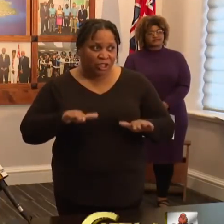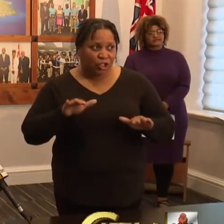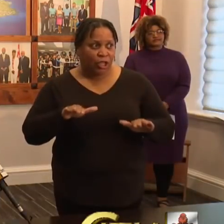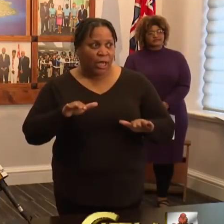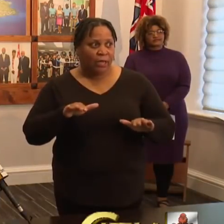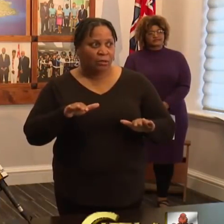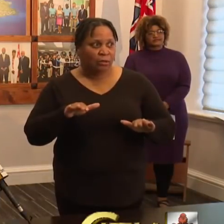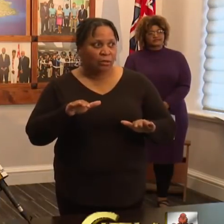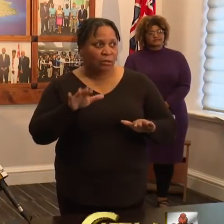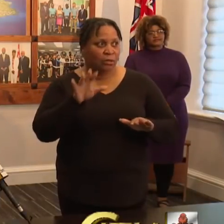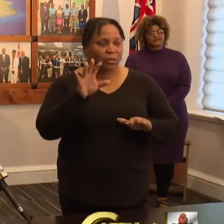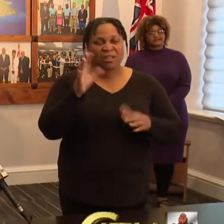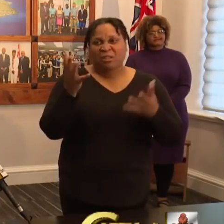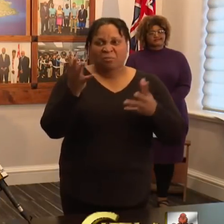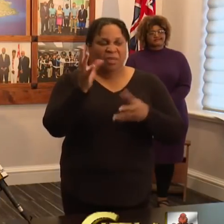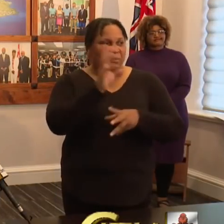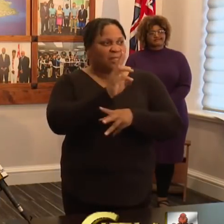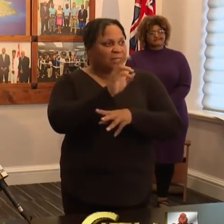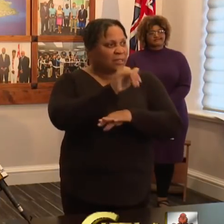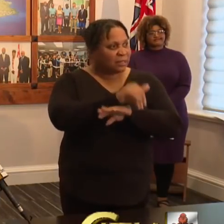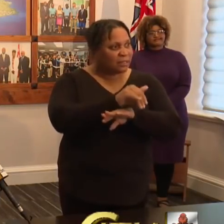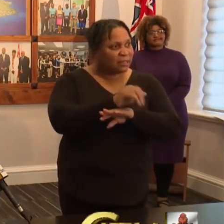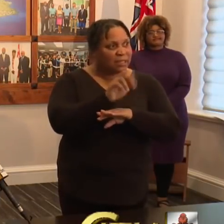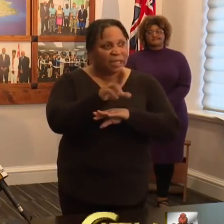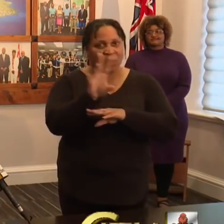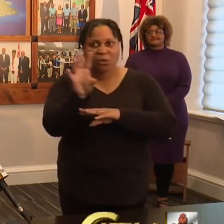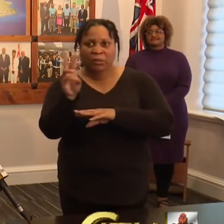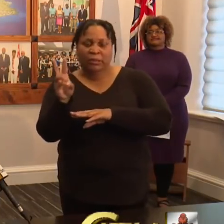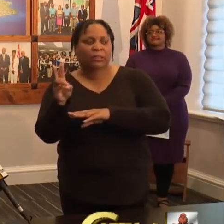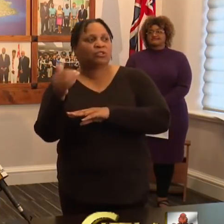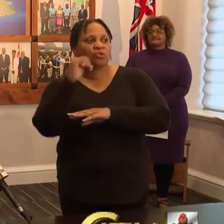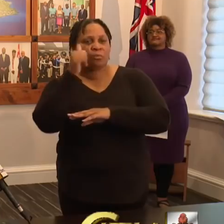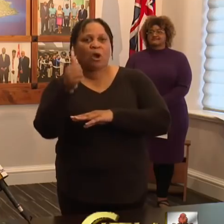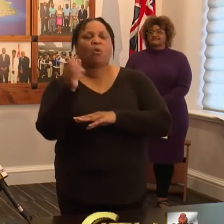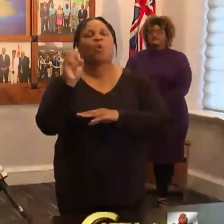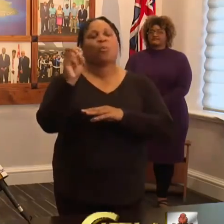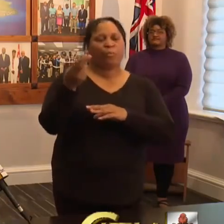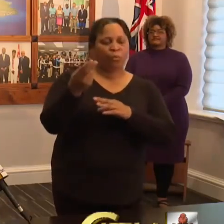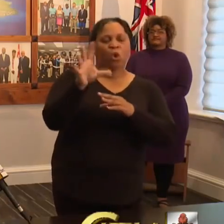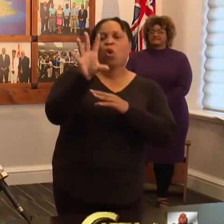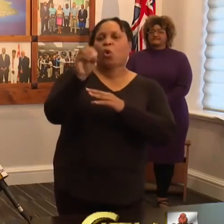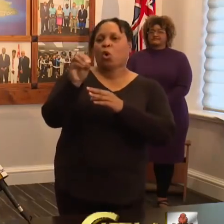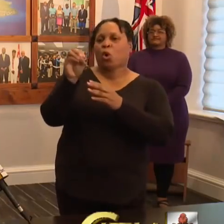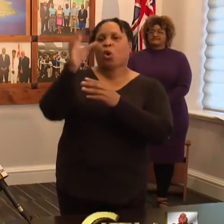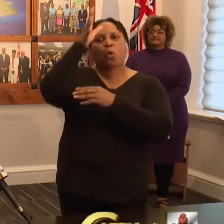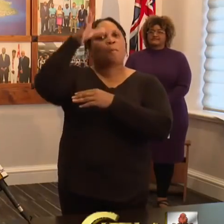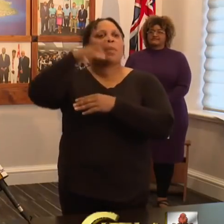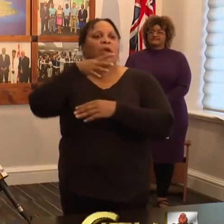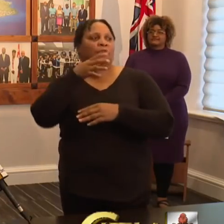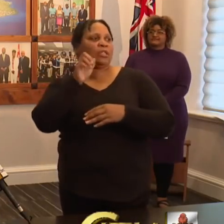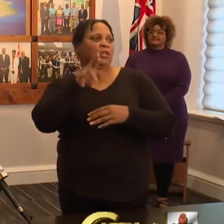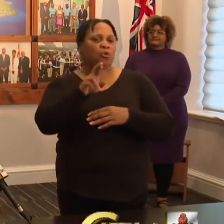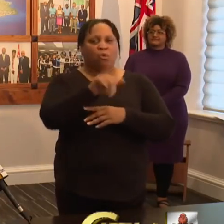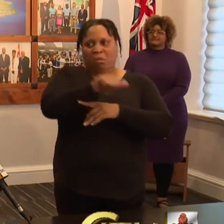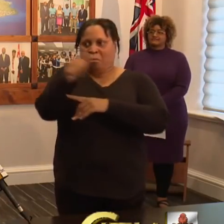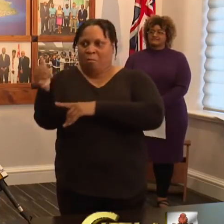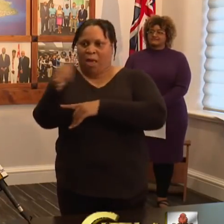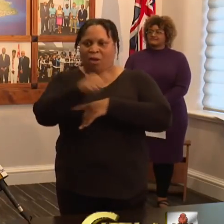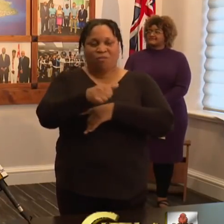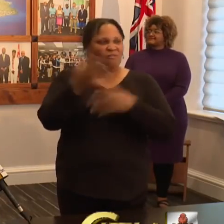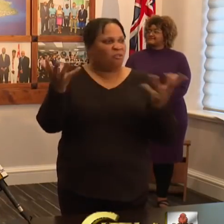at 8 o'clock tonight, 6 o'clock tomorrow morning, that's where they're going to be for two weeks or is there an opportunity for a child to go between households or parents?